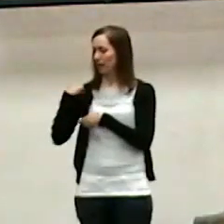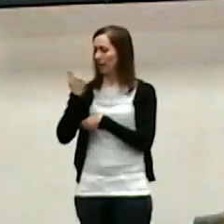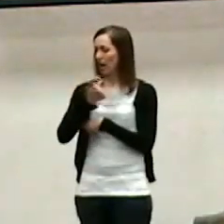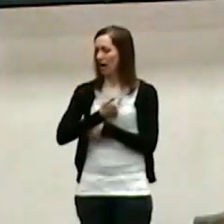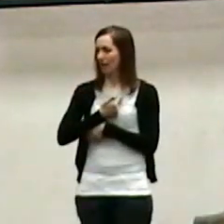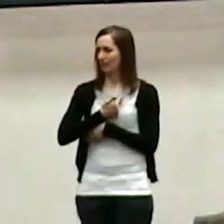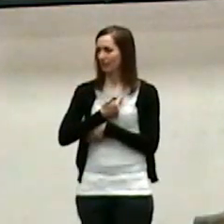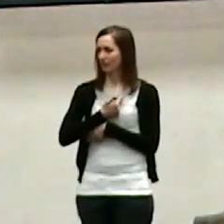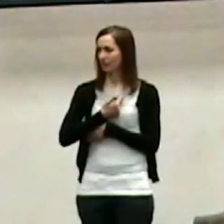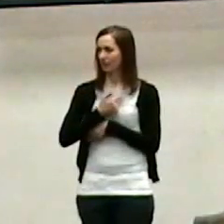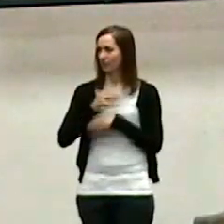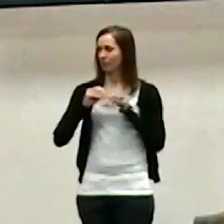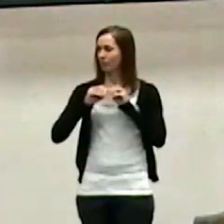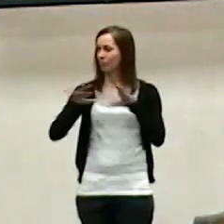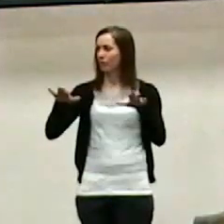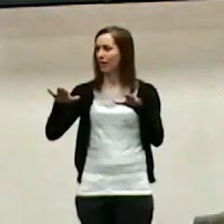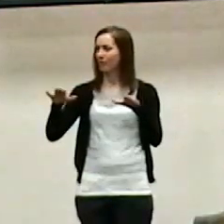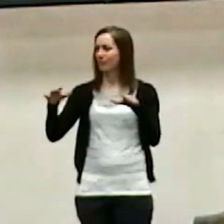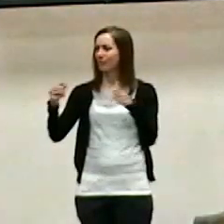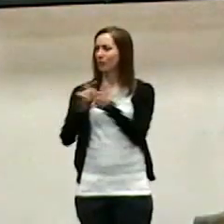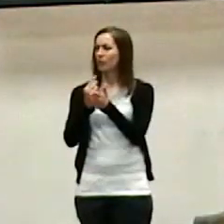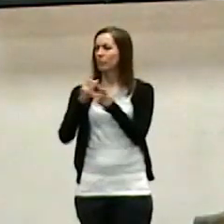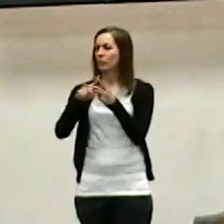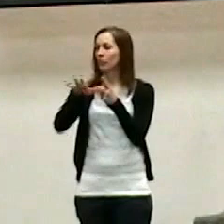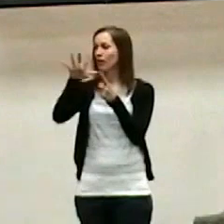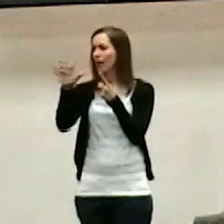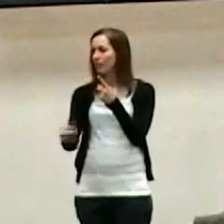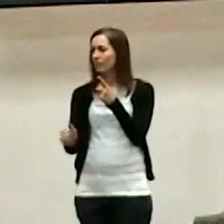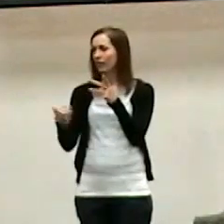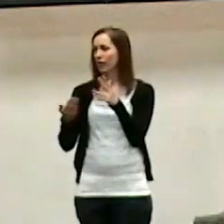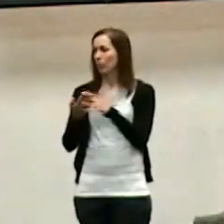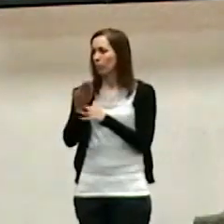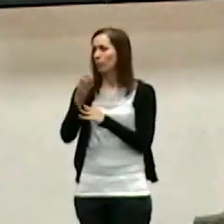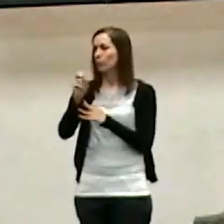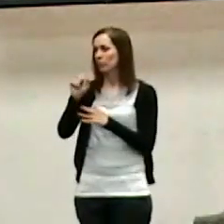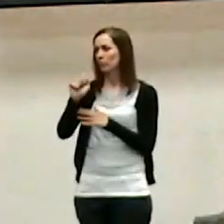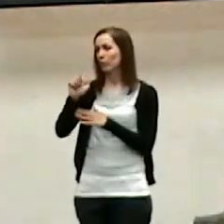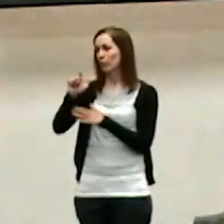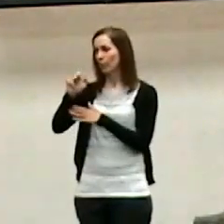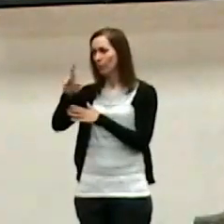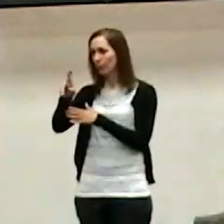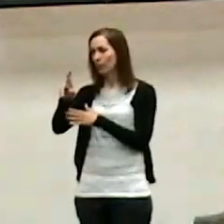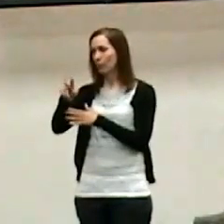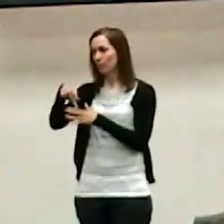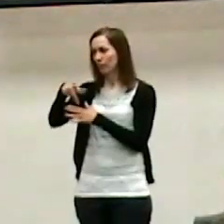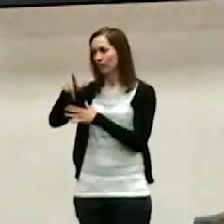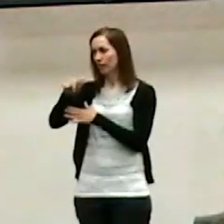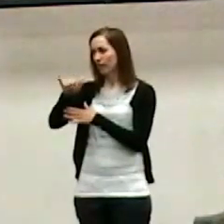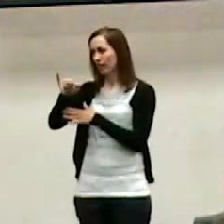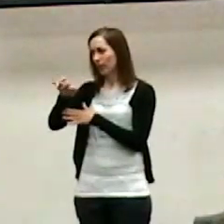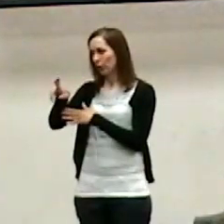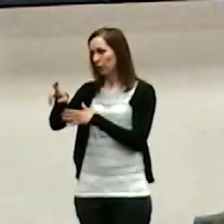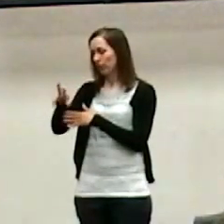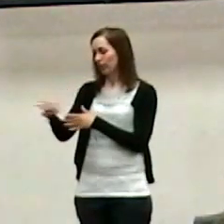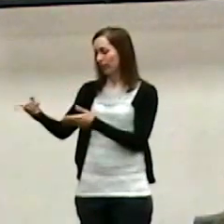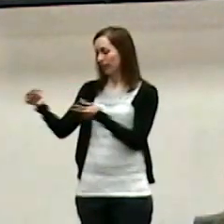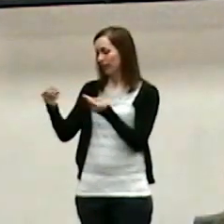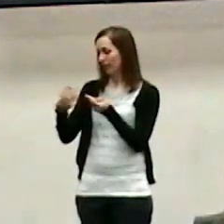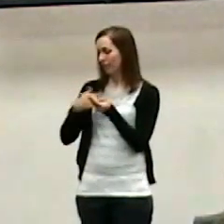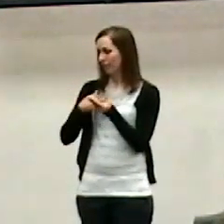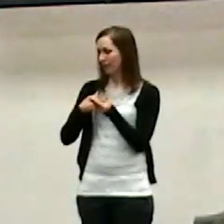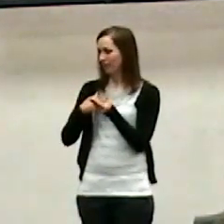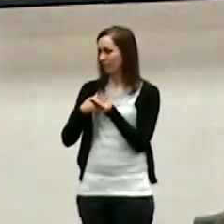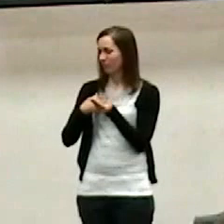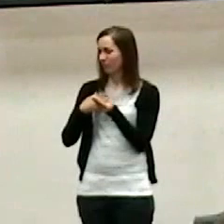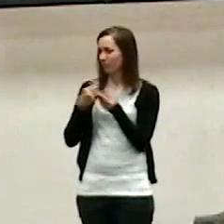vision to spread the gospel to Africa he gave me a package it was a blueprint